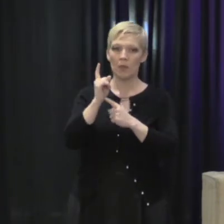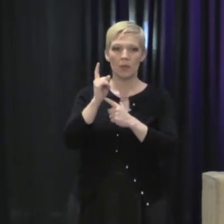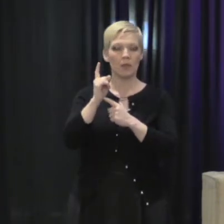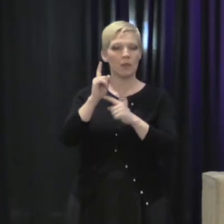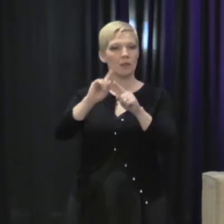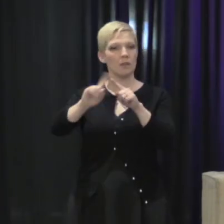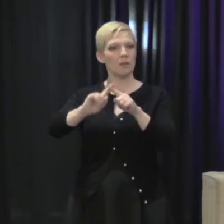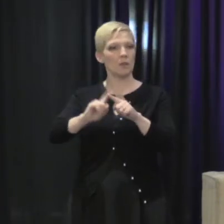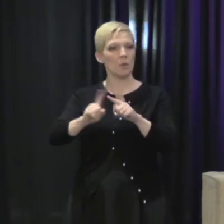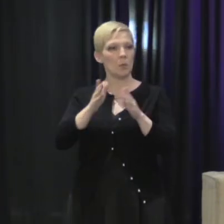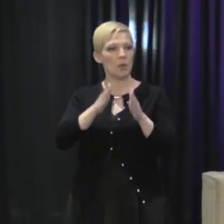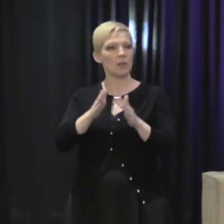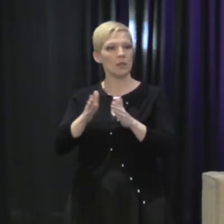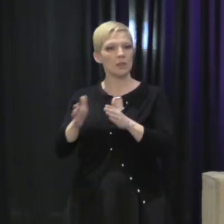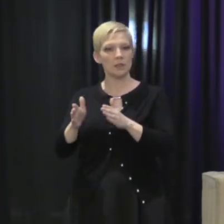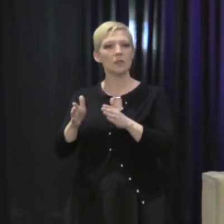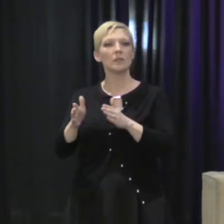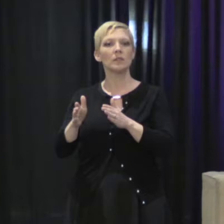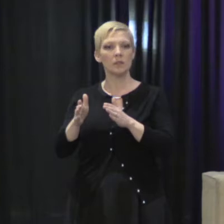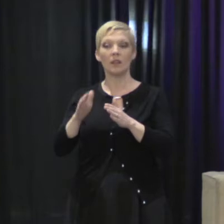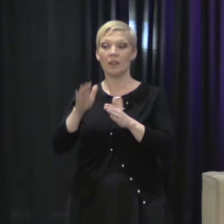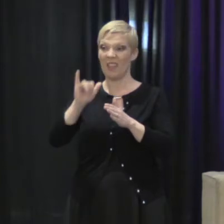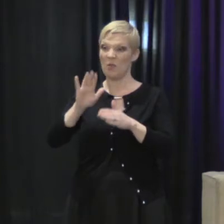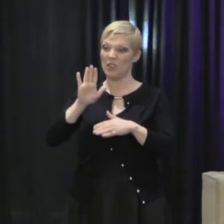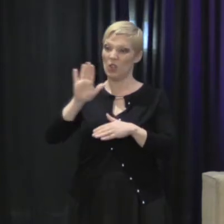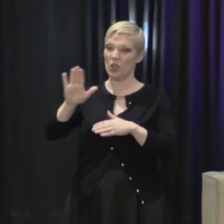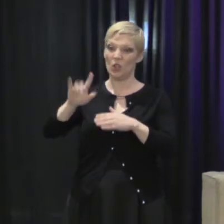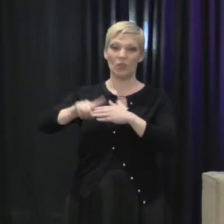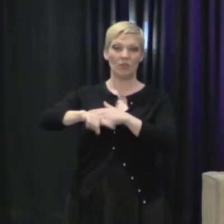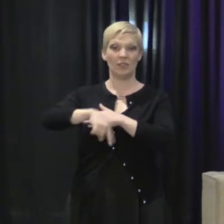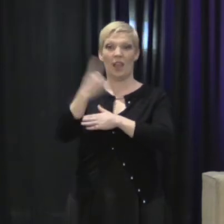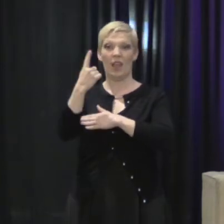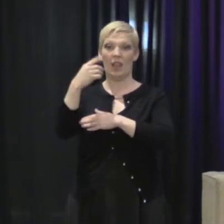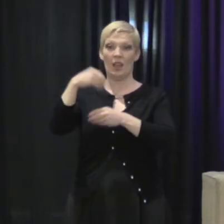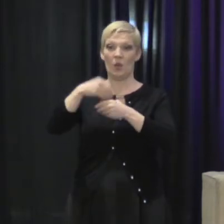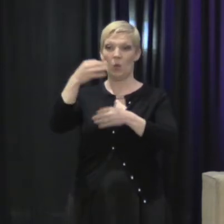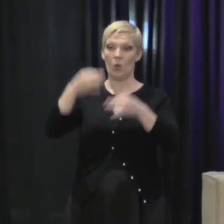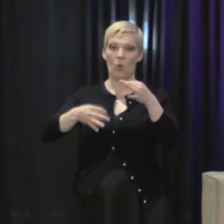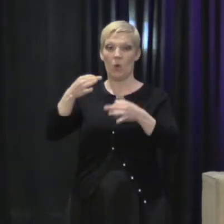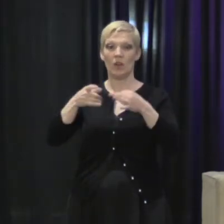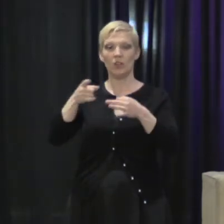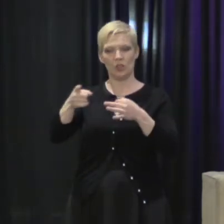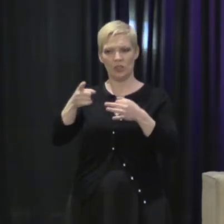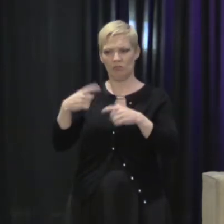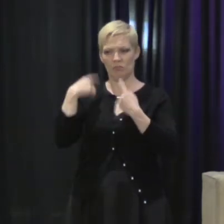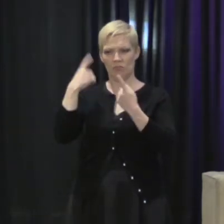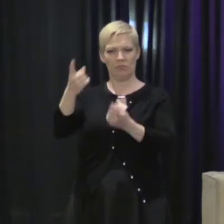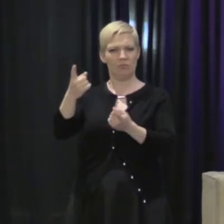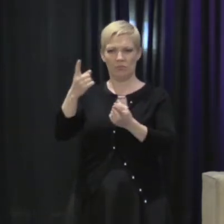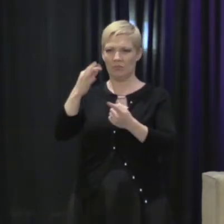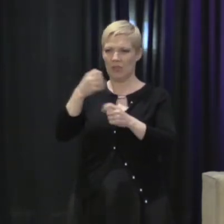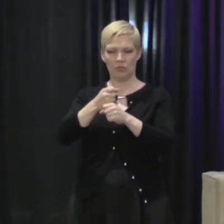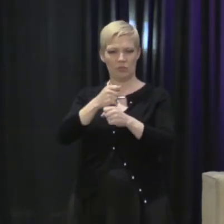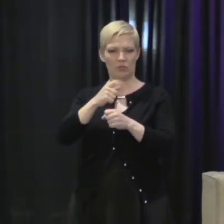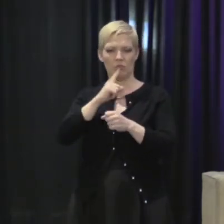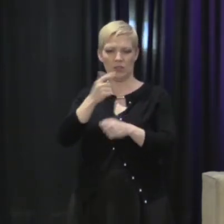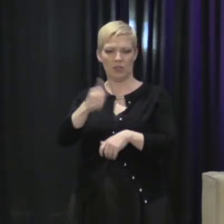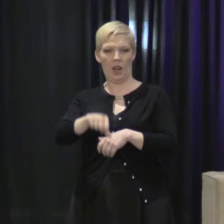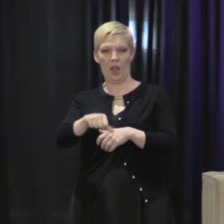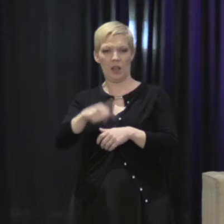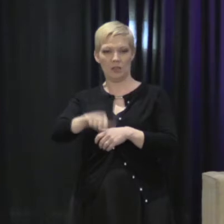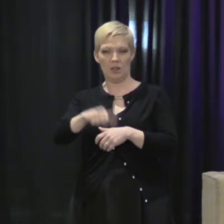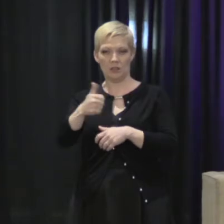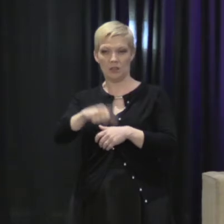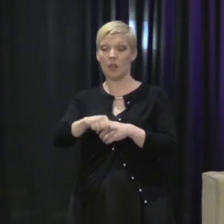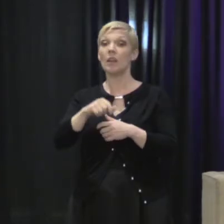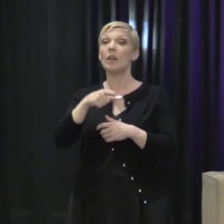different ways. This effectively was her day in court. She was denied a day in court through the U.S. court system. Her case went to the U.S. Court